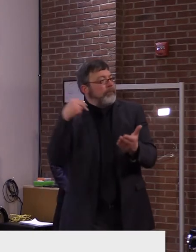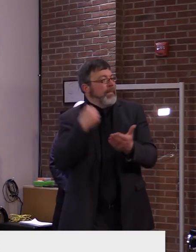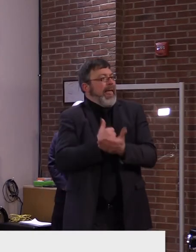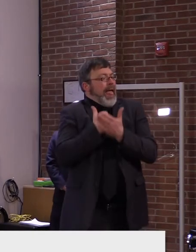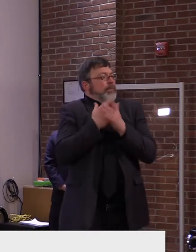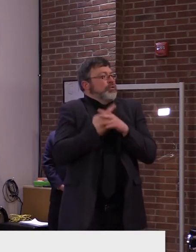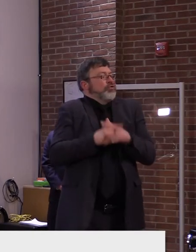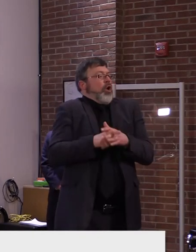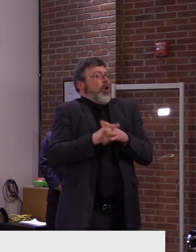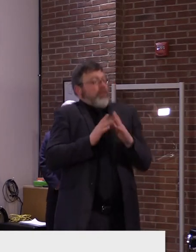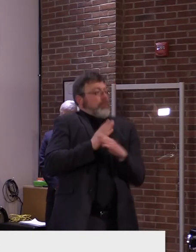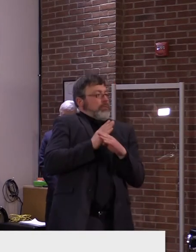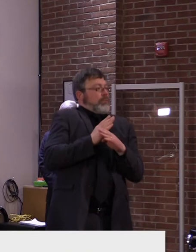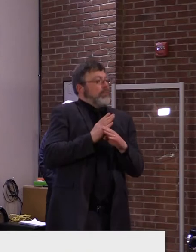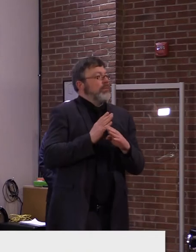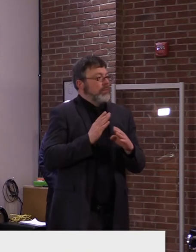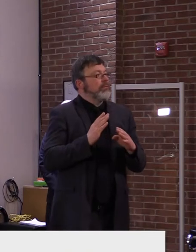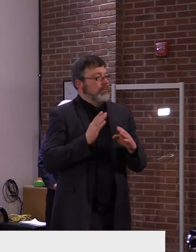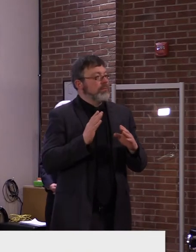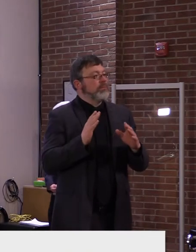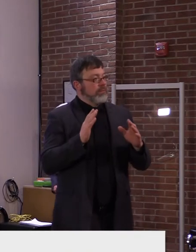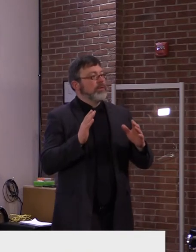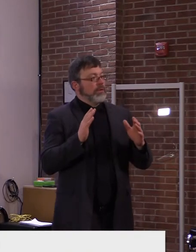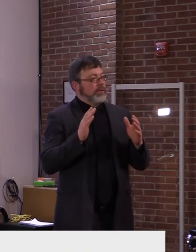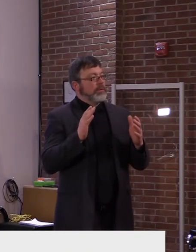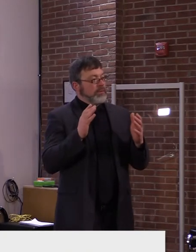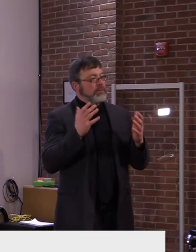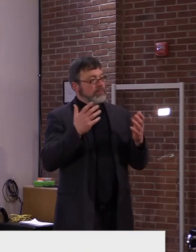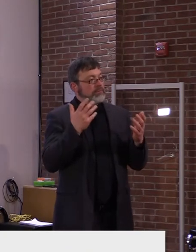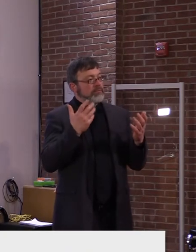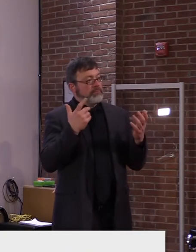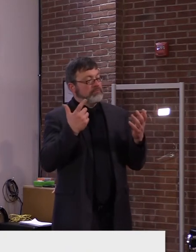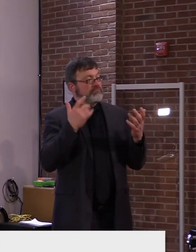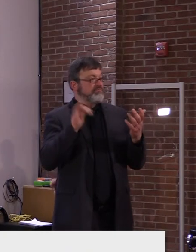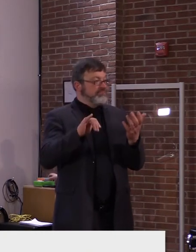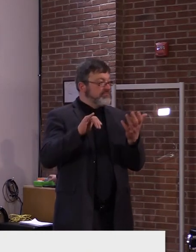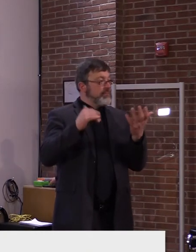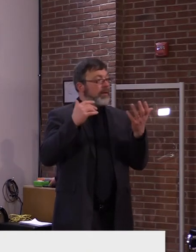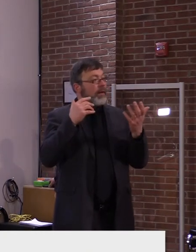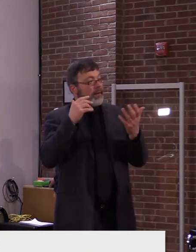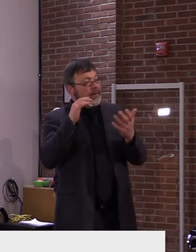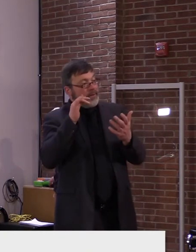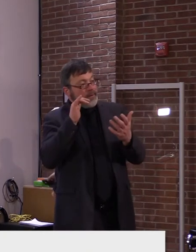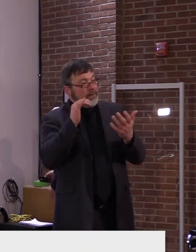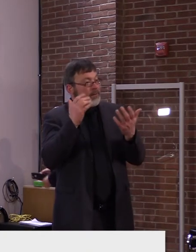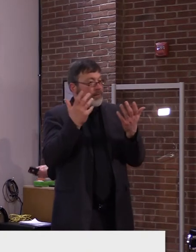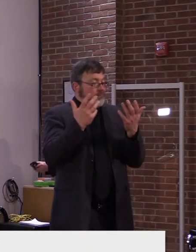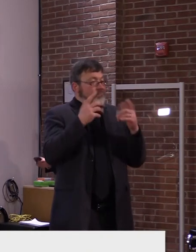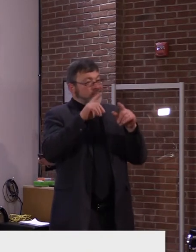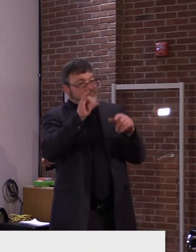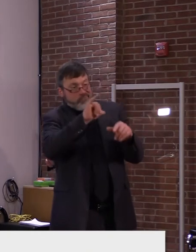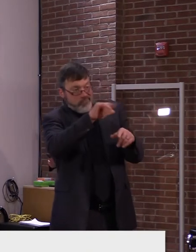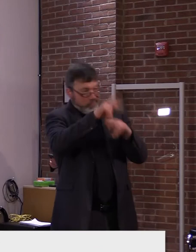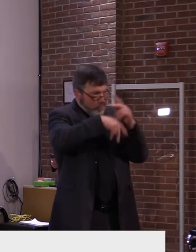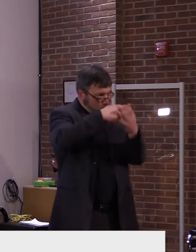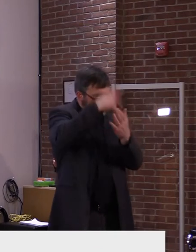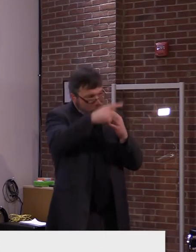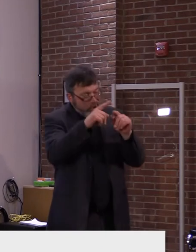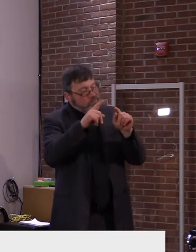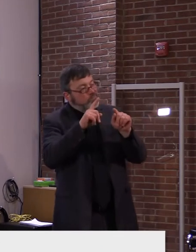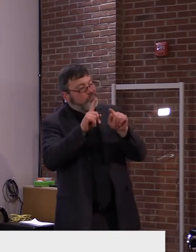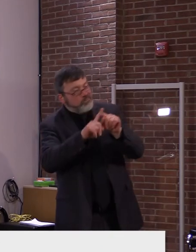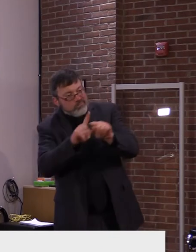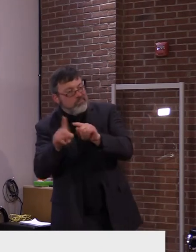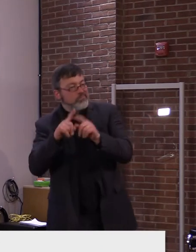We've also, uh, expanded the number of syringe service programs that are poised to provide MAT